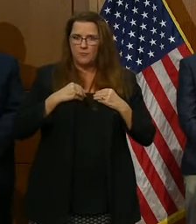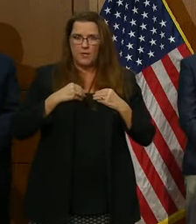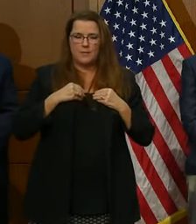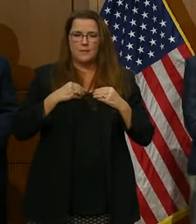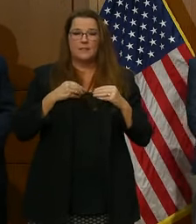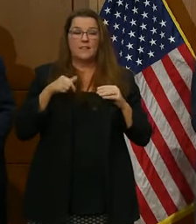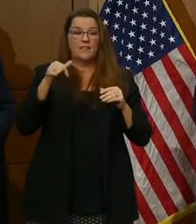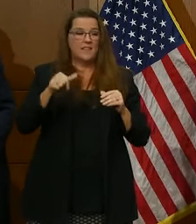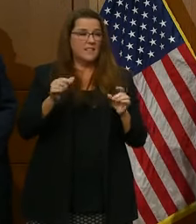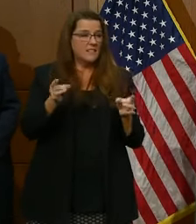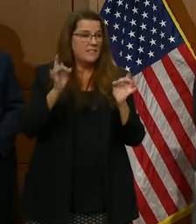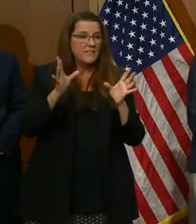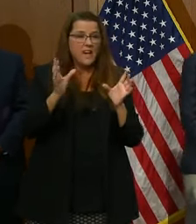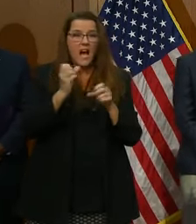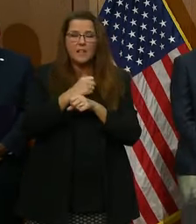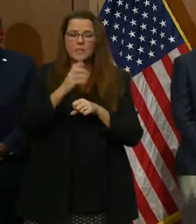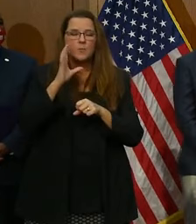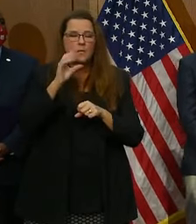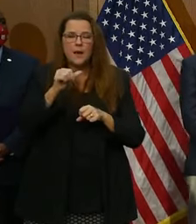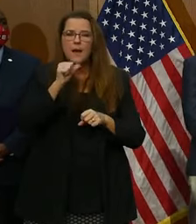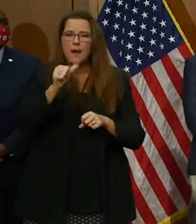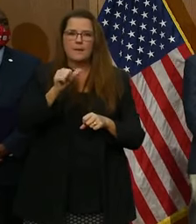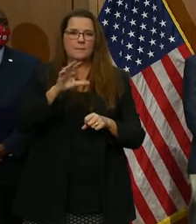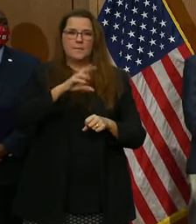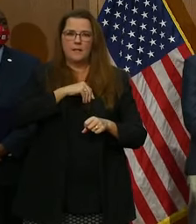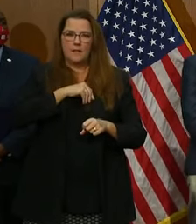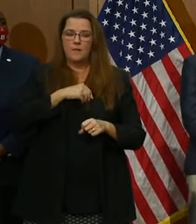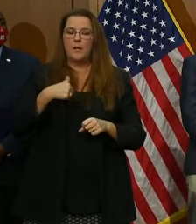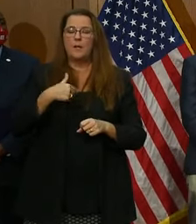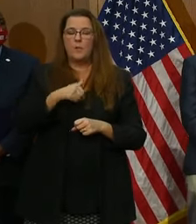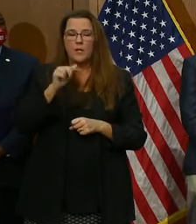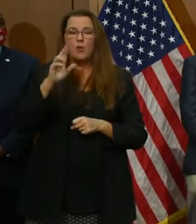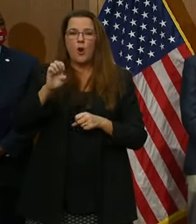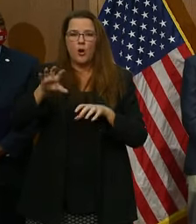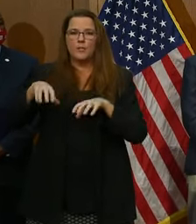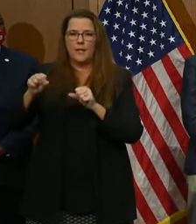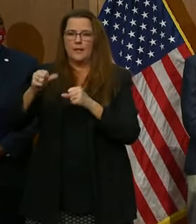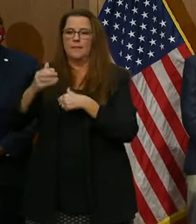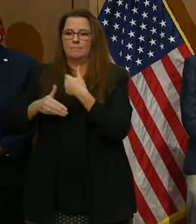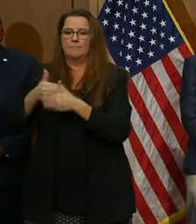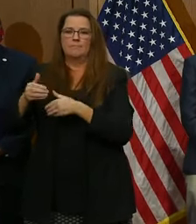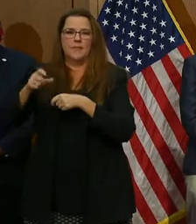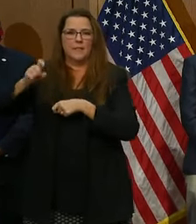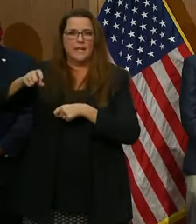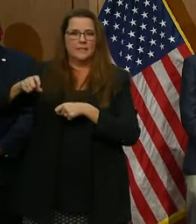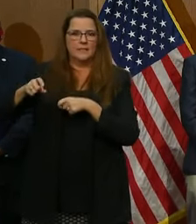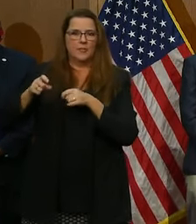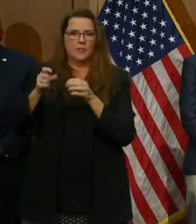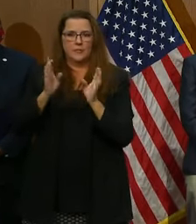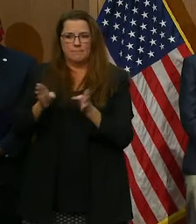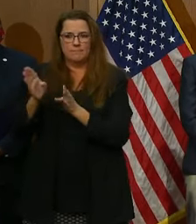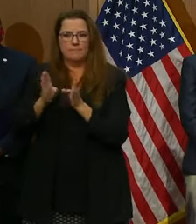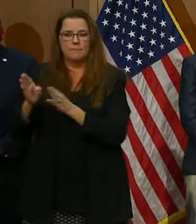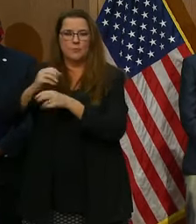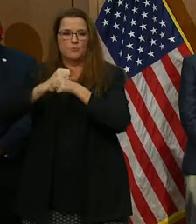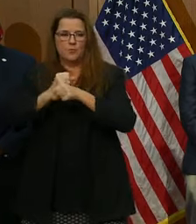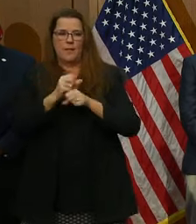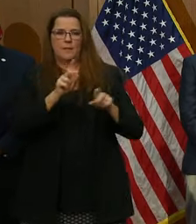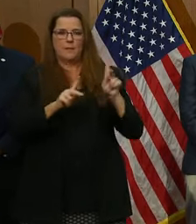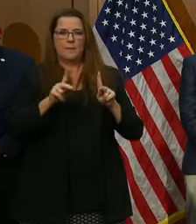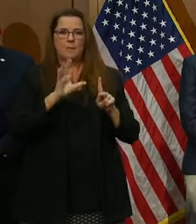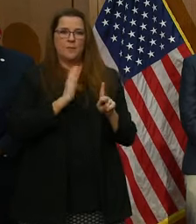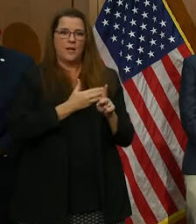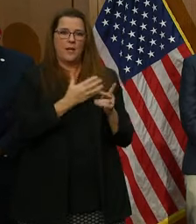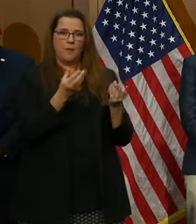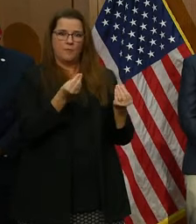will not be tolerated. we are taking the necessary measures to preserve and protect the people and property of our